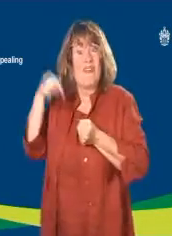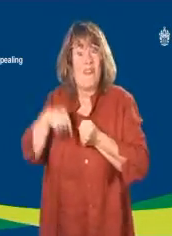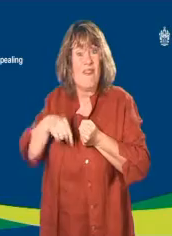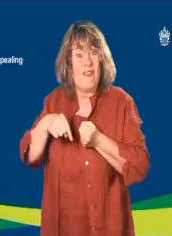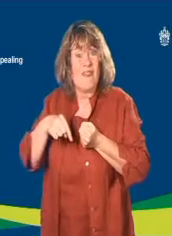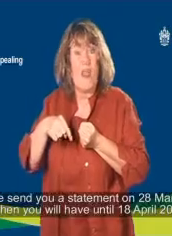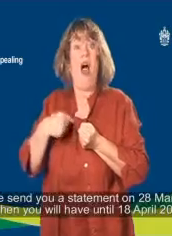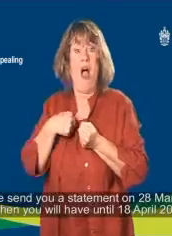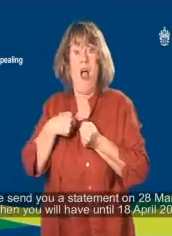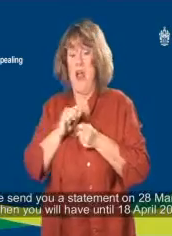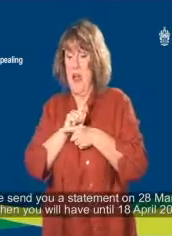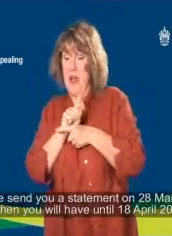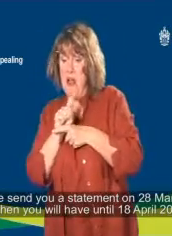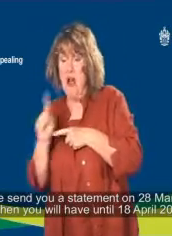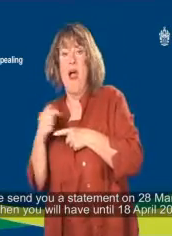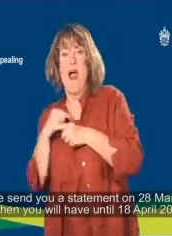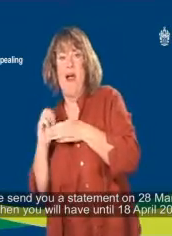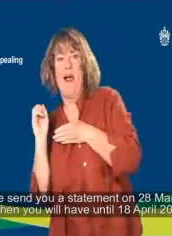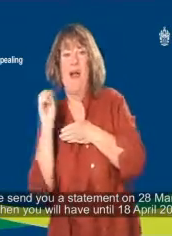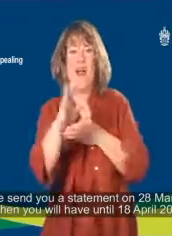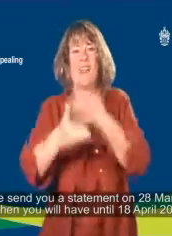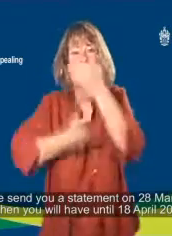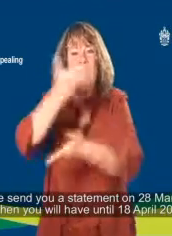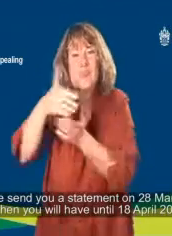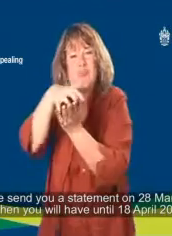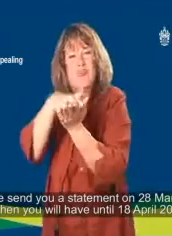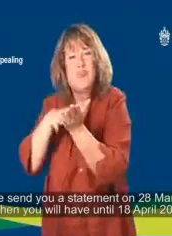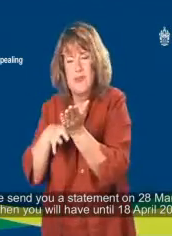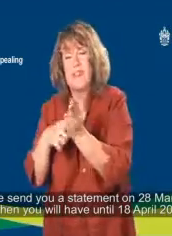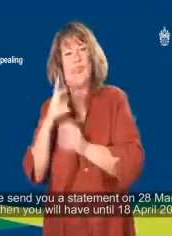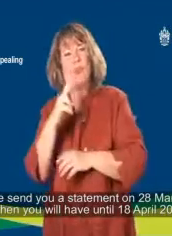and we send you a statement on the 28th March 2008